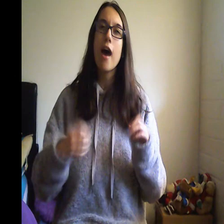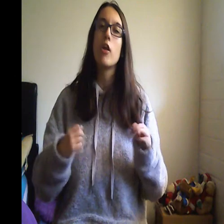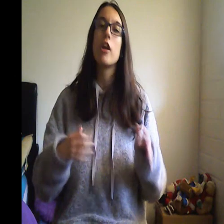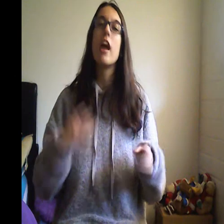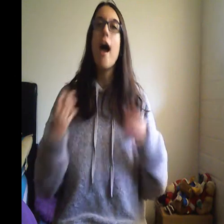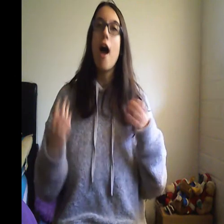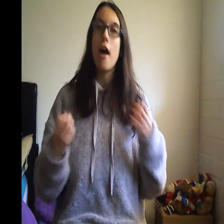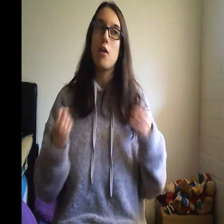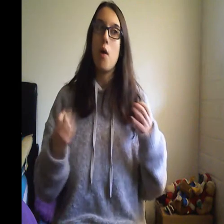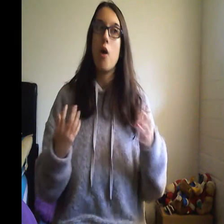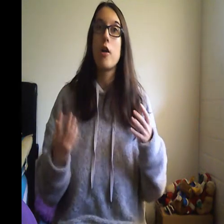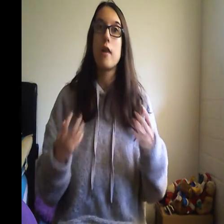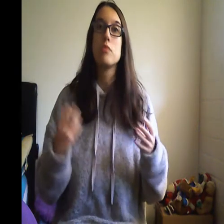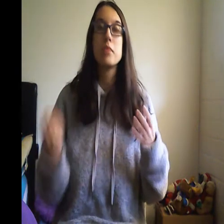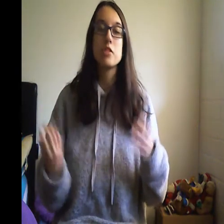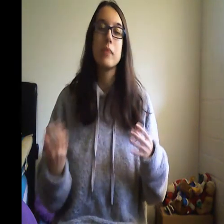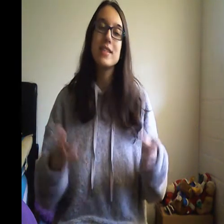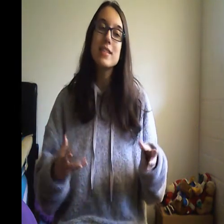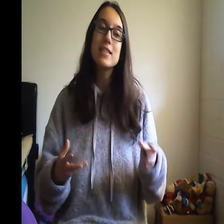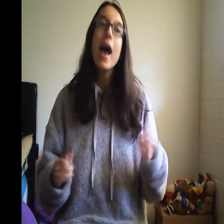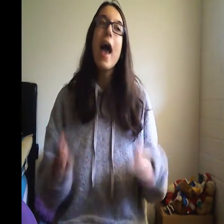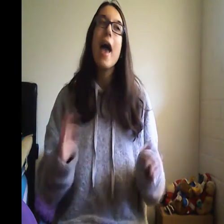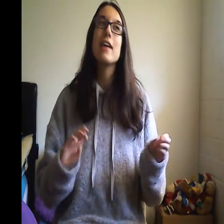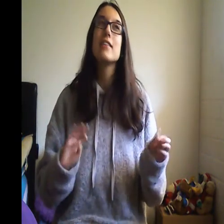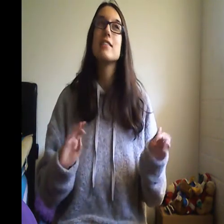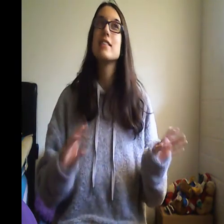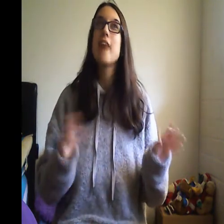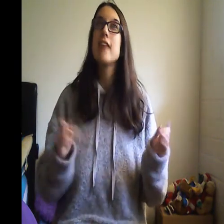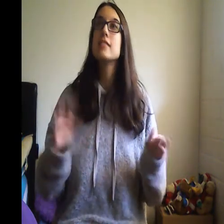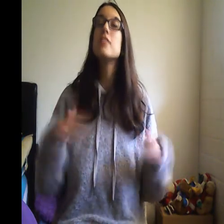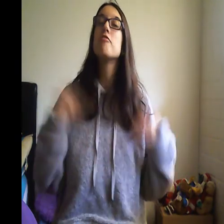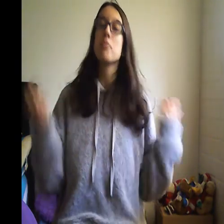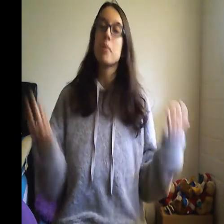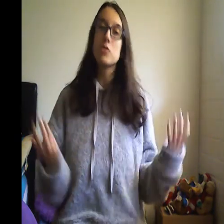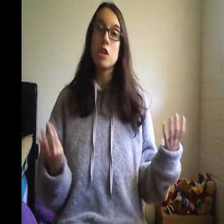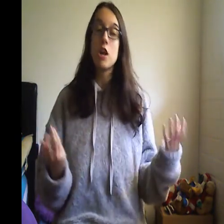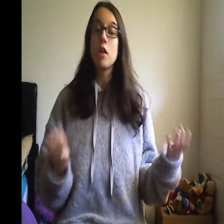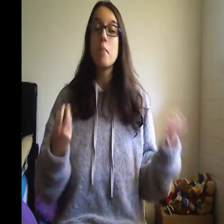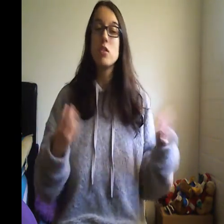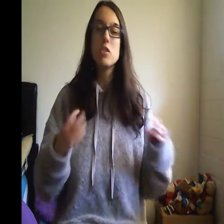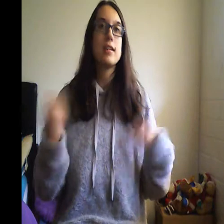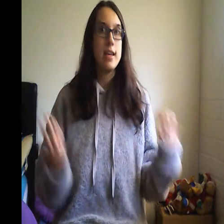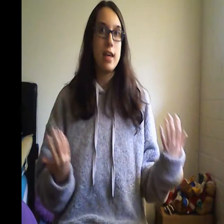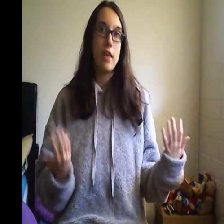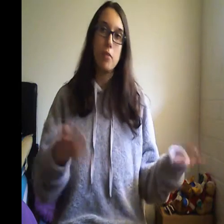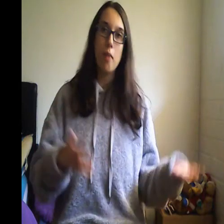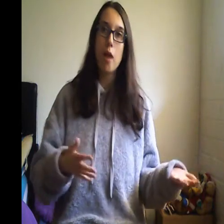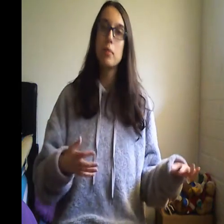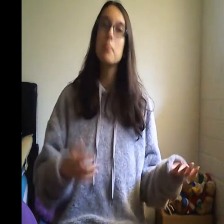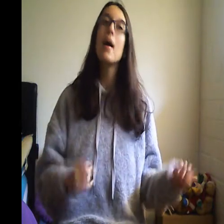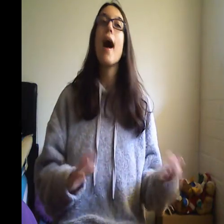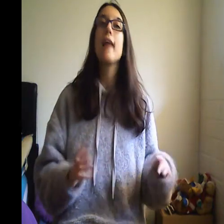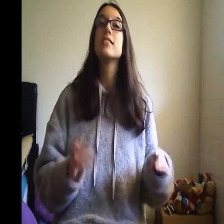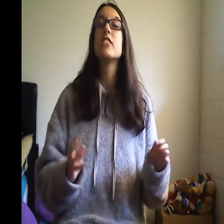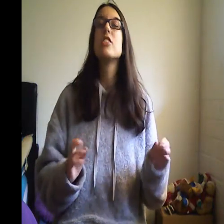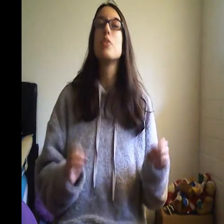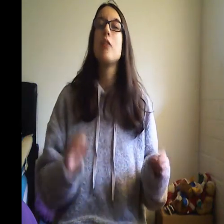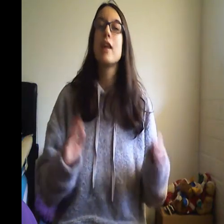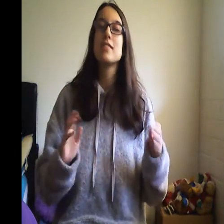you know how hard i was brushing my teeth and that did for the most part most take care of the problem i still do i still do